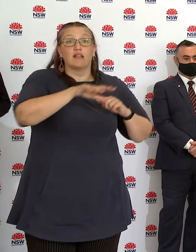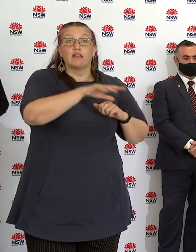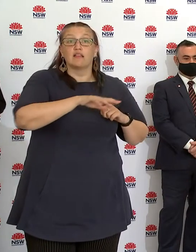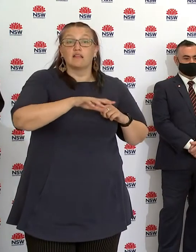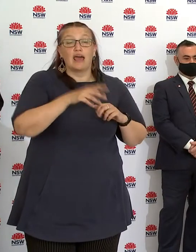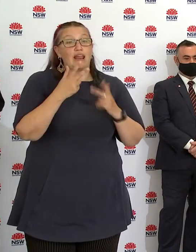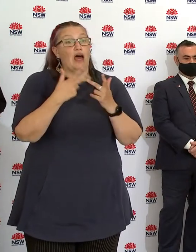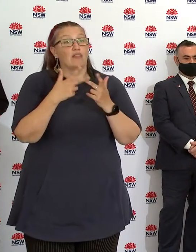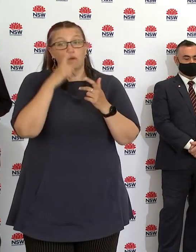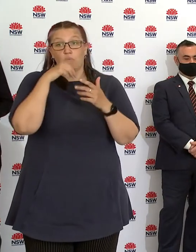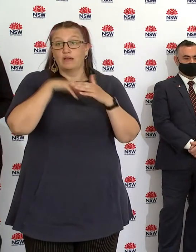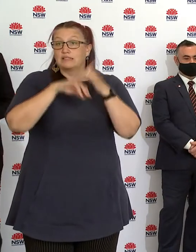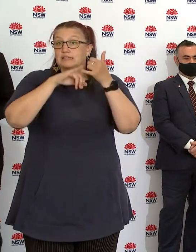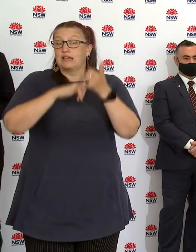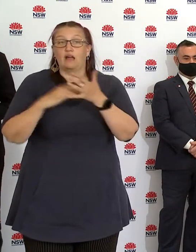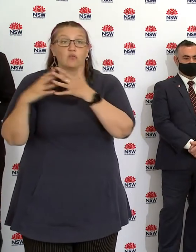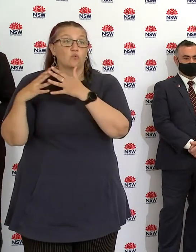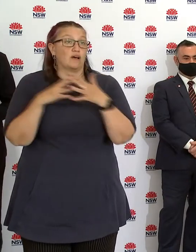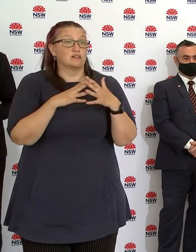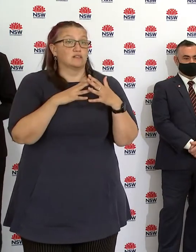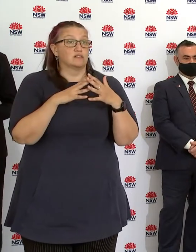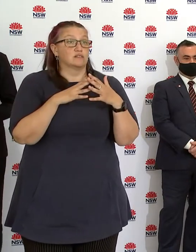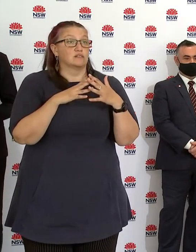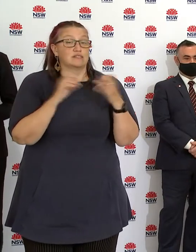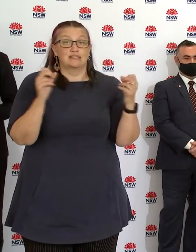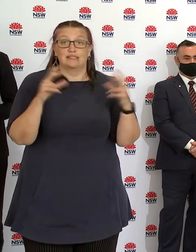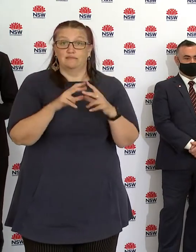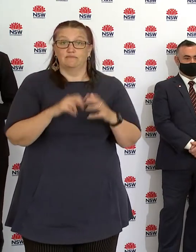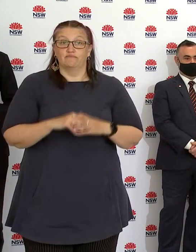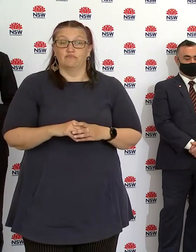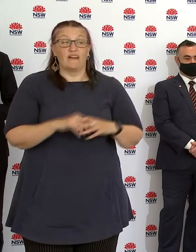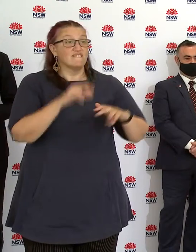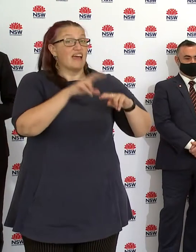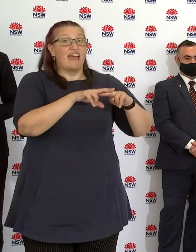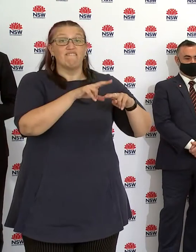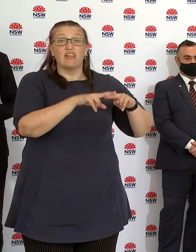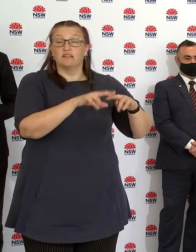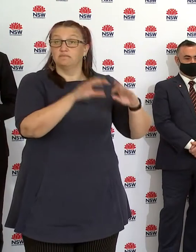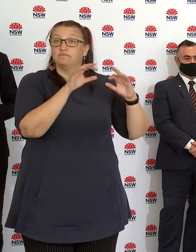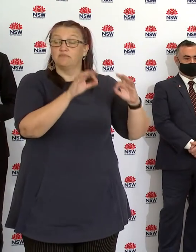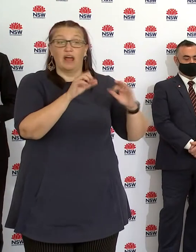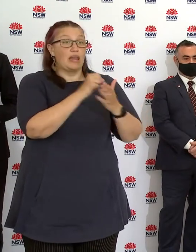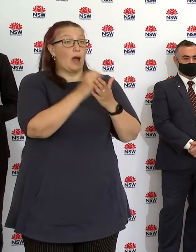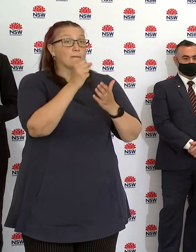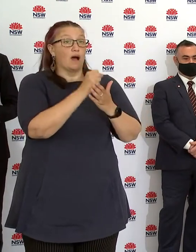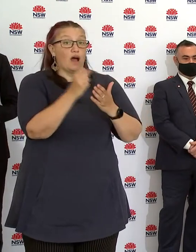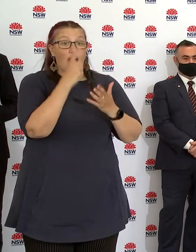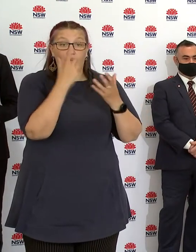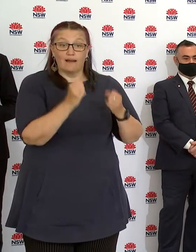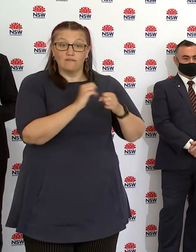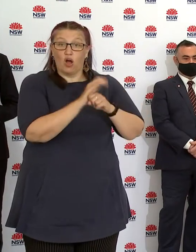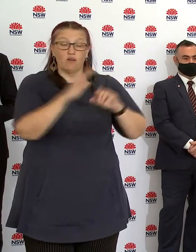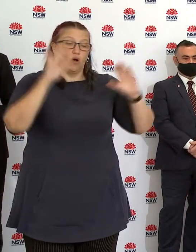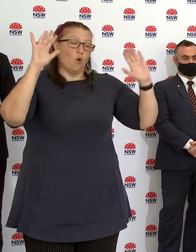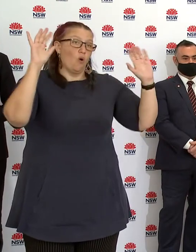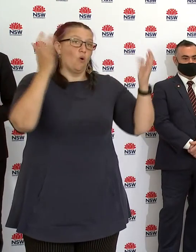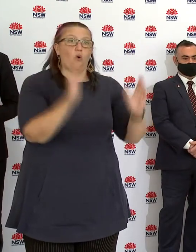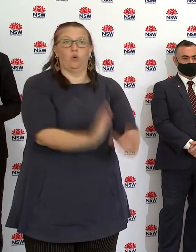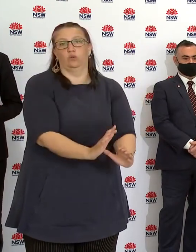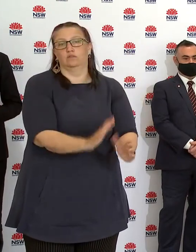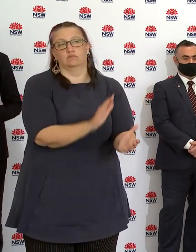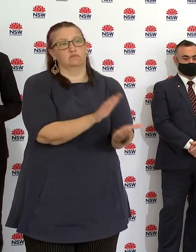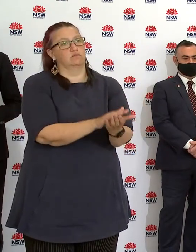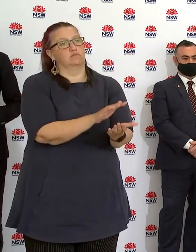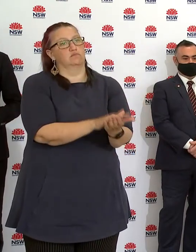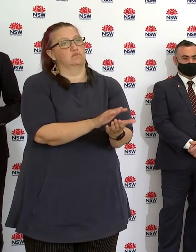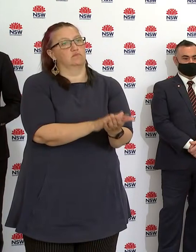seen in that community, numbers stabilize and go down, which is a reflection of the hard work that communities put in. And these are the type